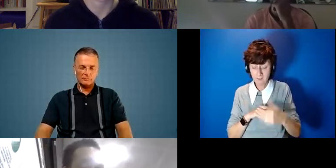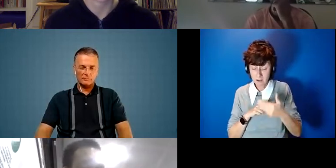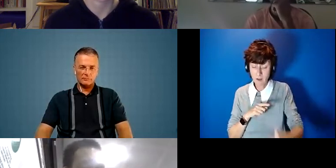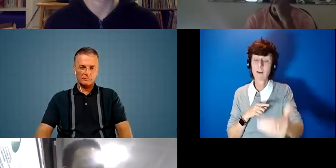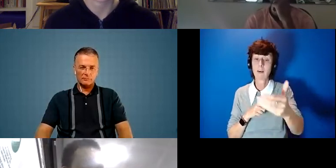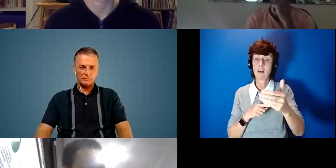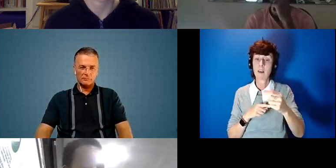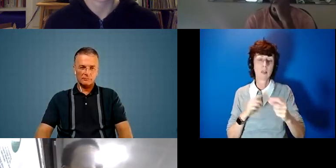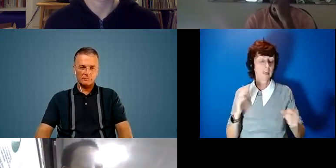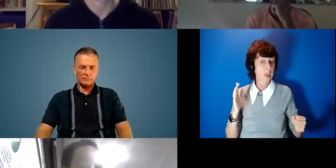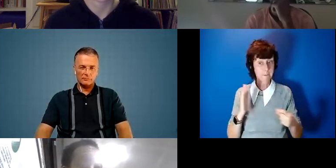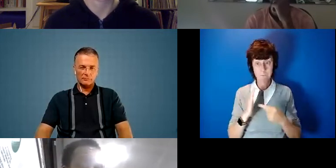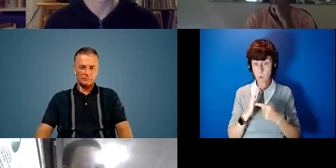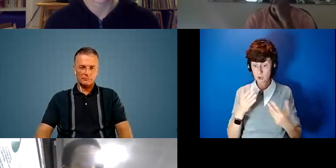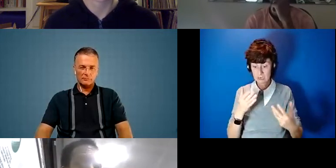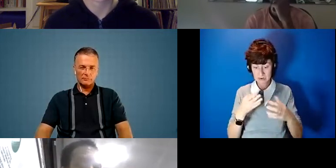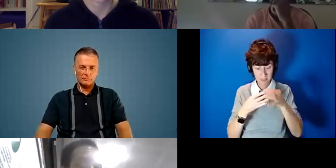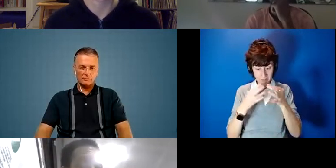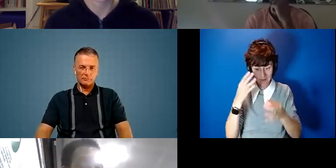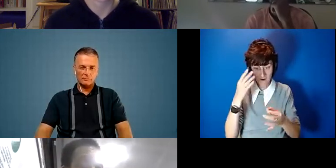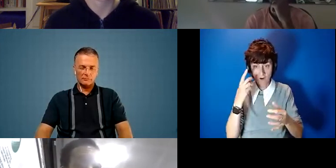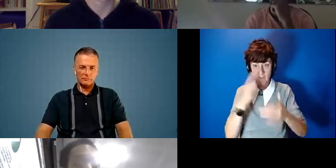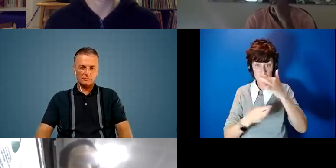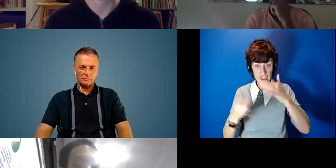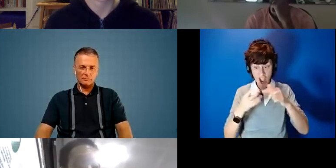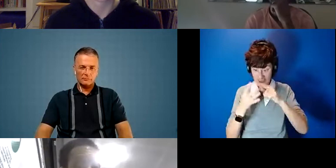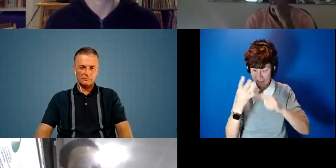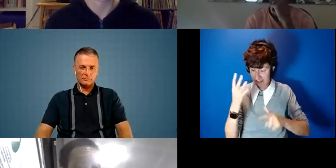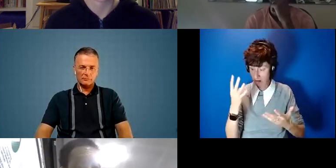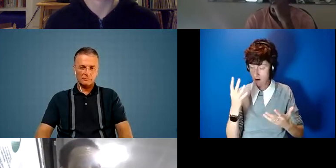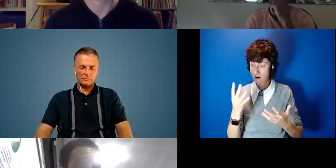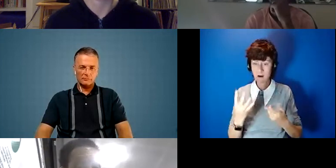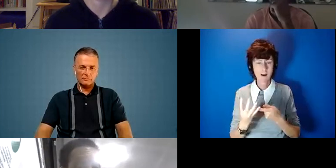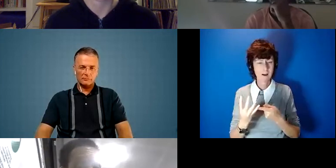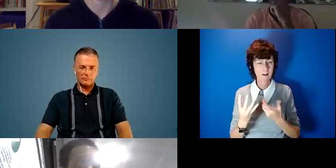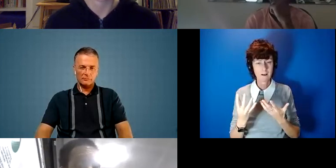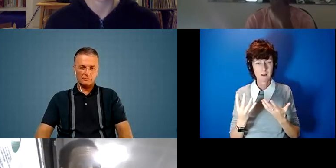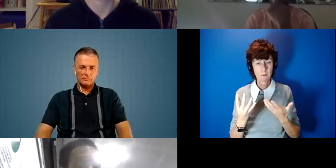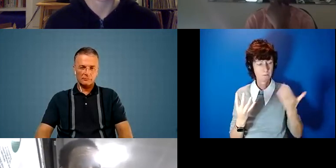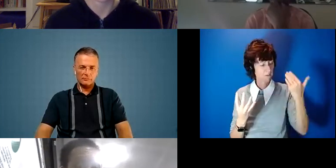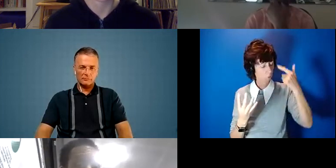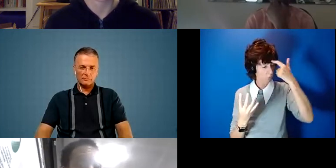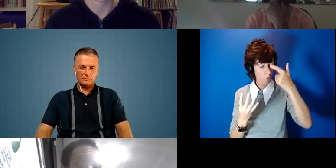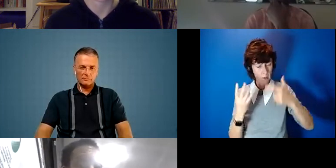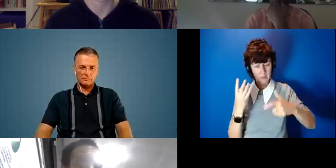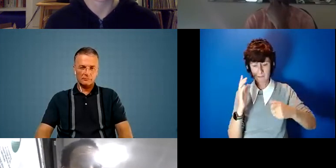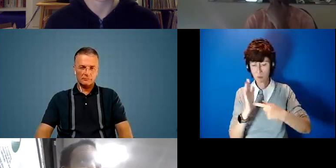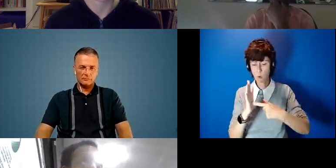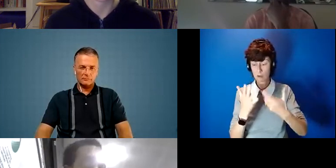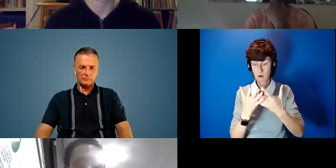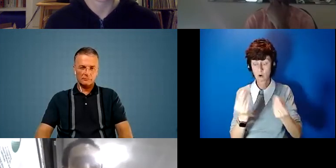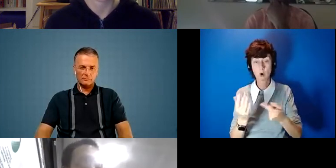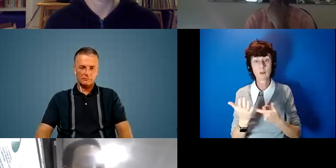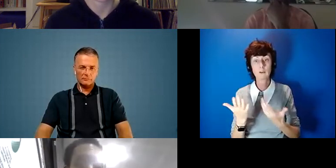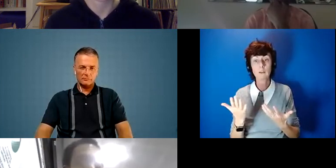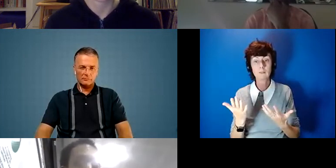fabrics society play a really crucial element of our socialization of us as a community has been removed and we